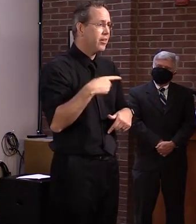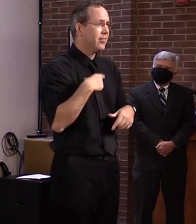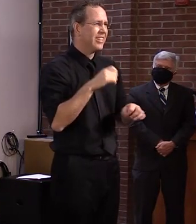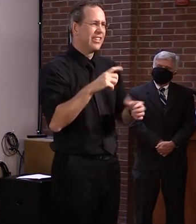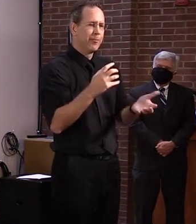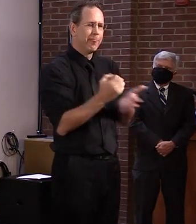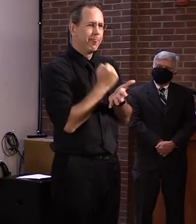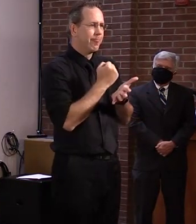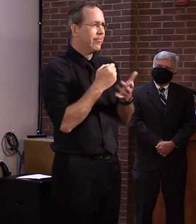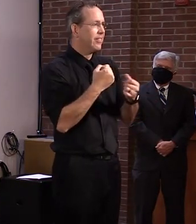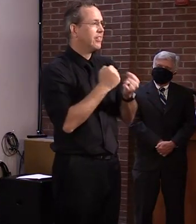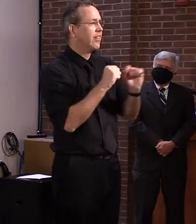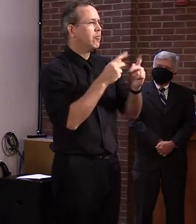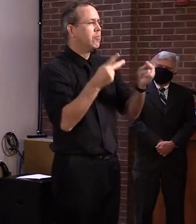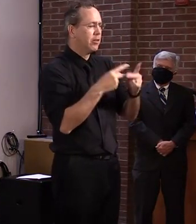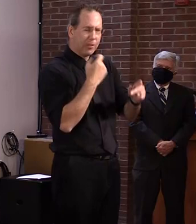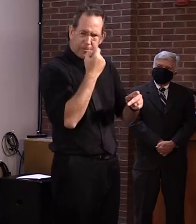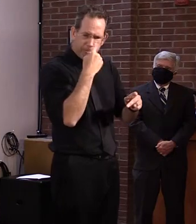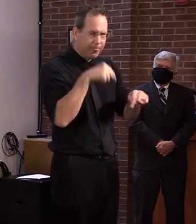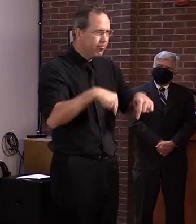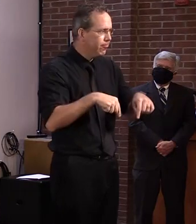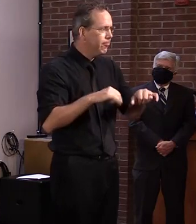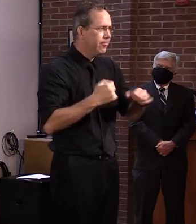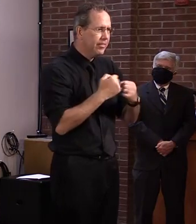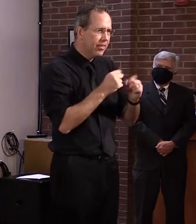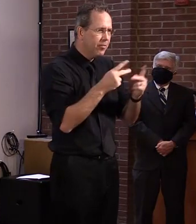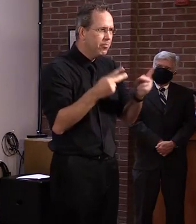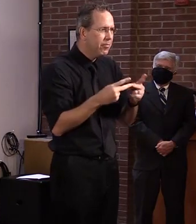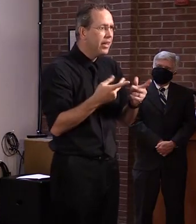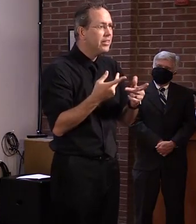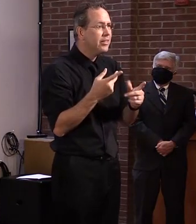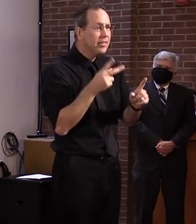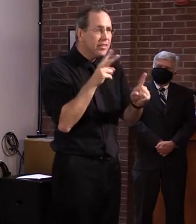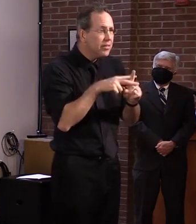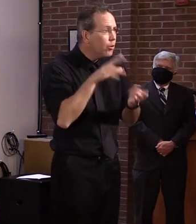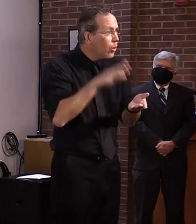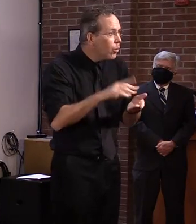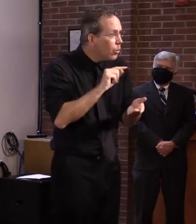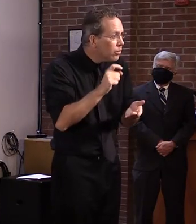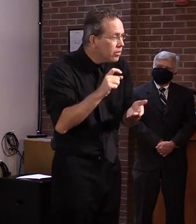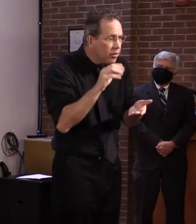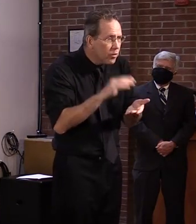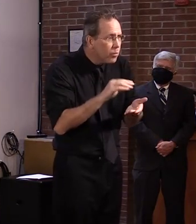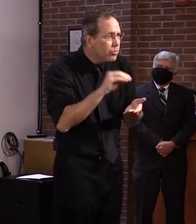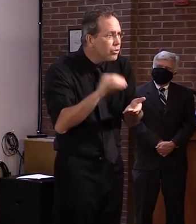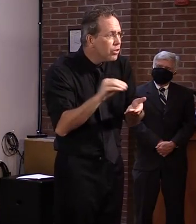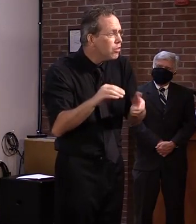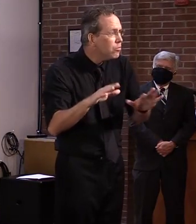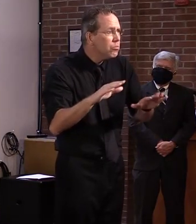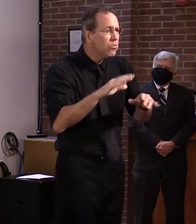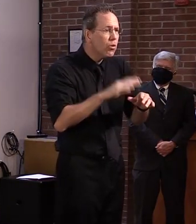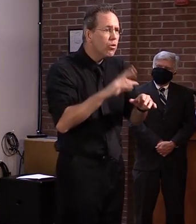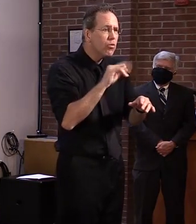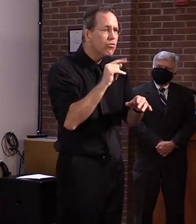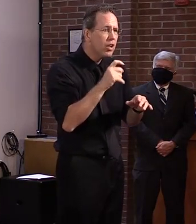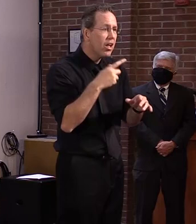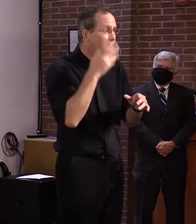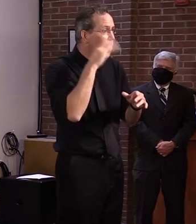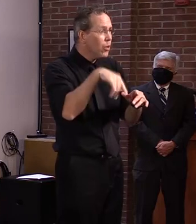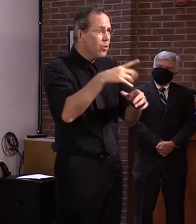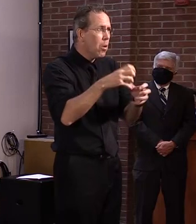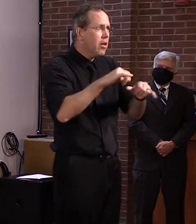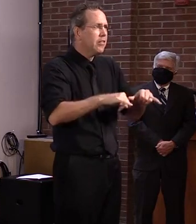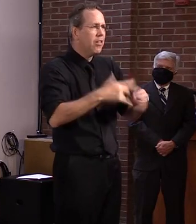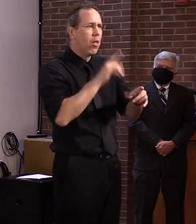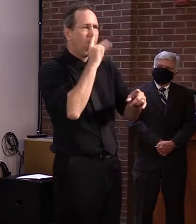to many, uh, because we have the lowest positivity rate, lowest number of cases. I think we'll find that people will want to come and